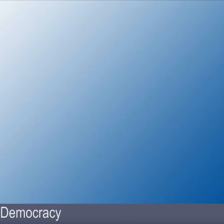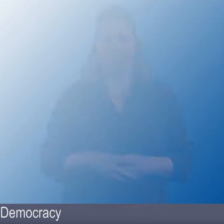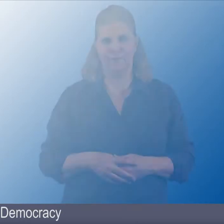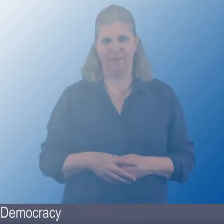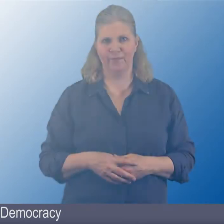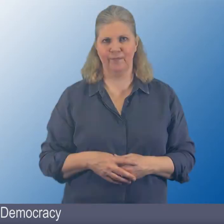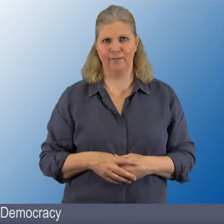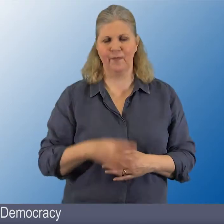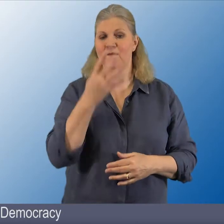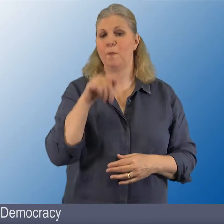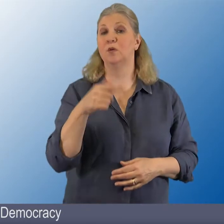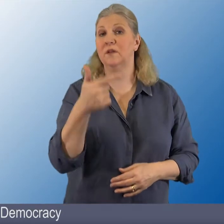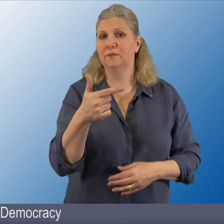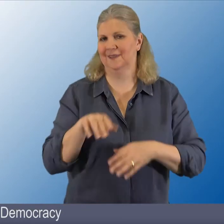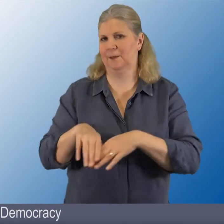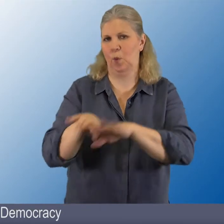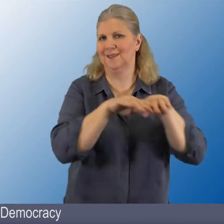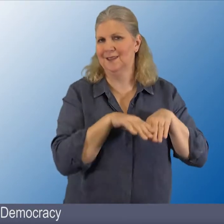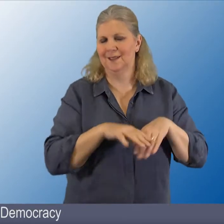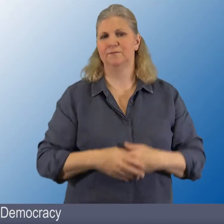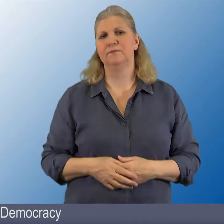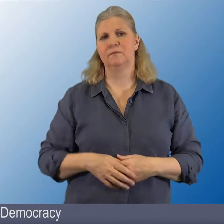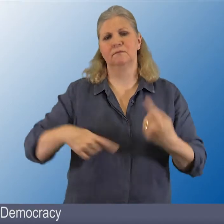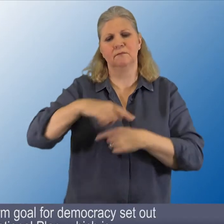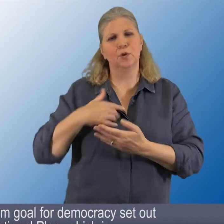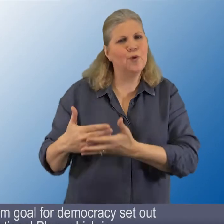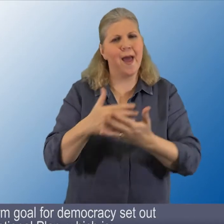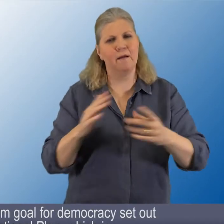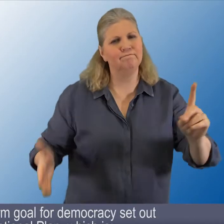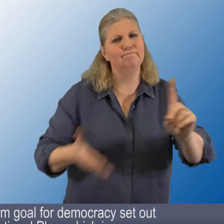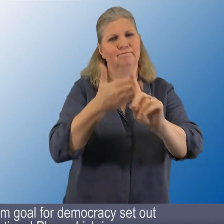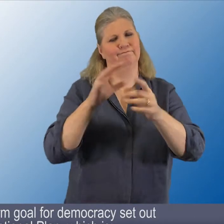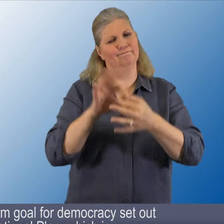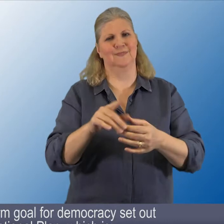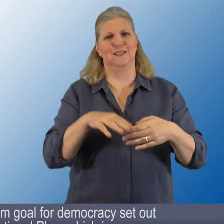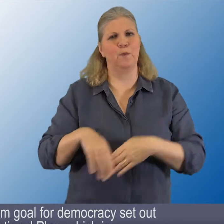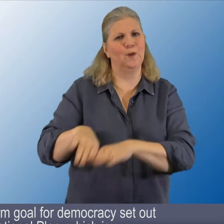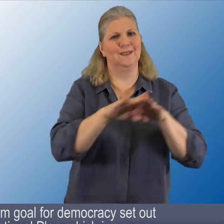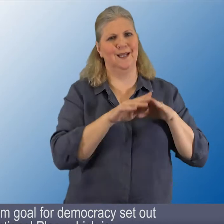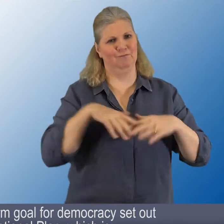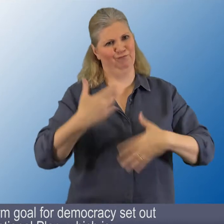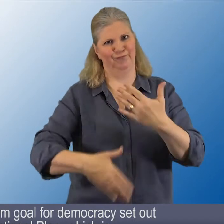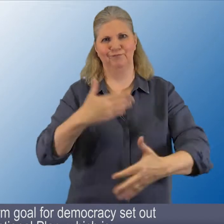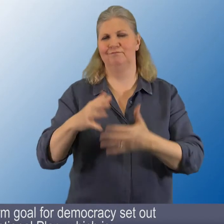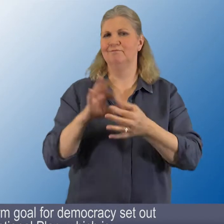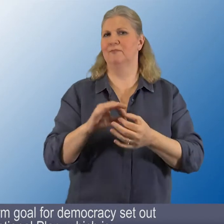4.7. Democracy We share the long-term goal for democracy set out in the